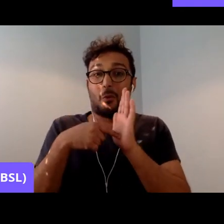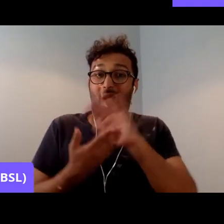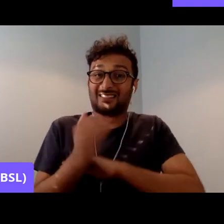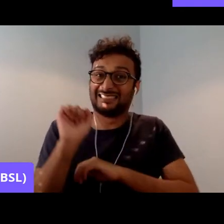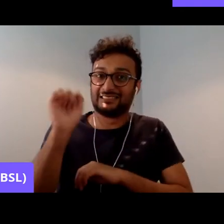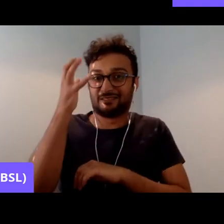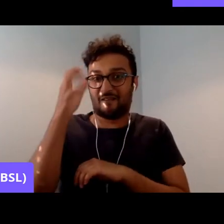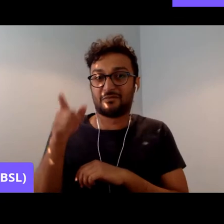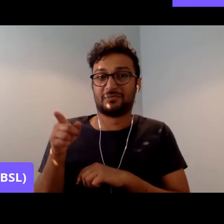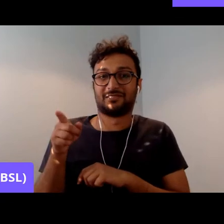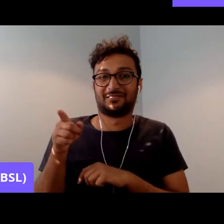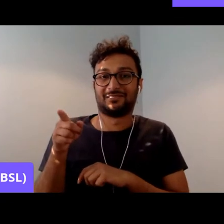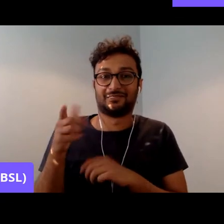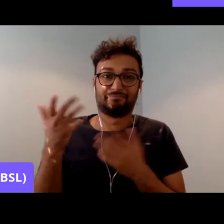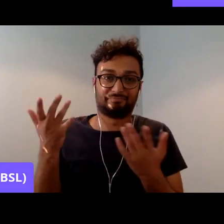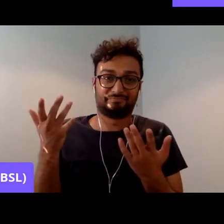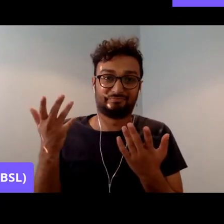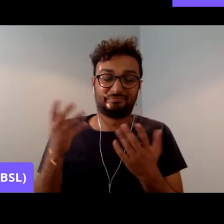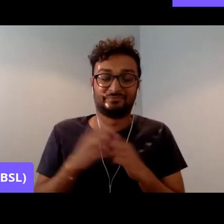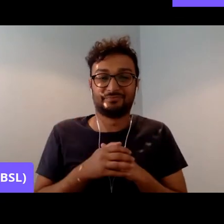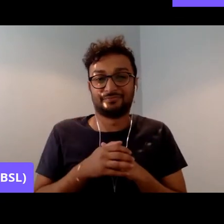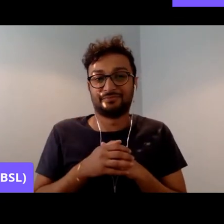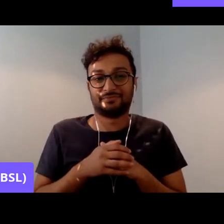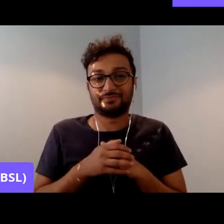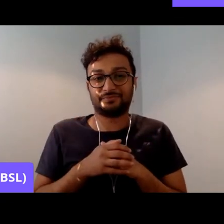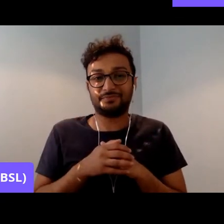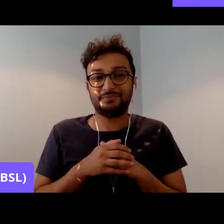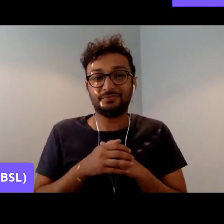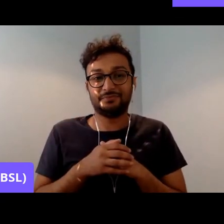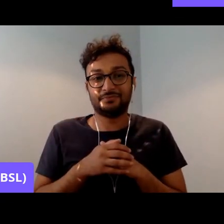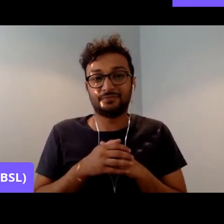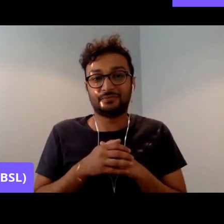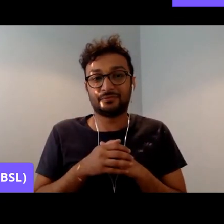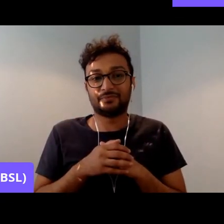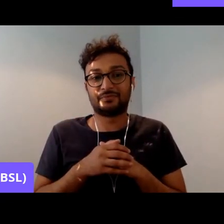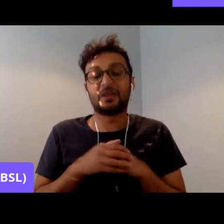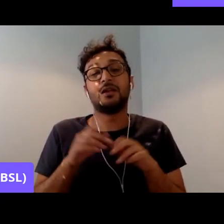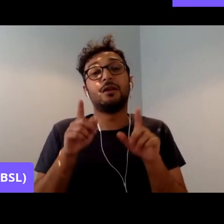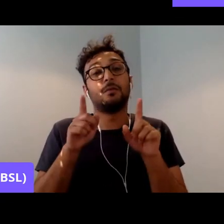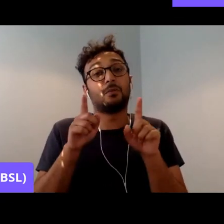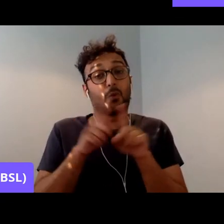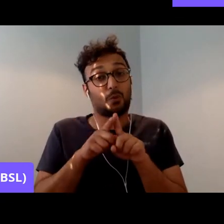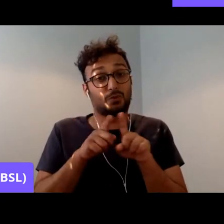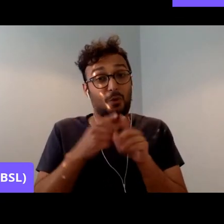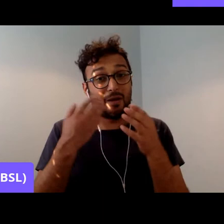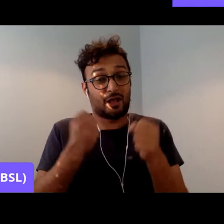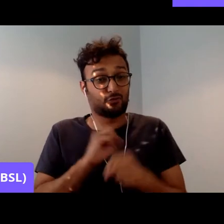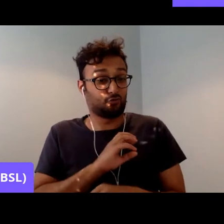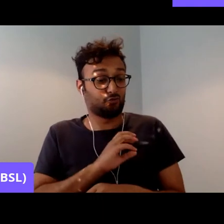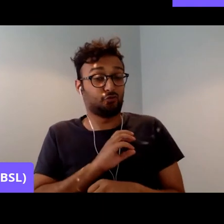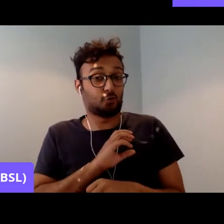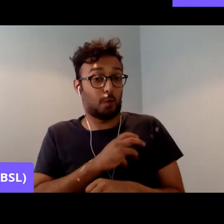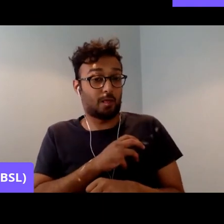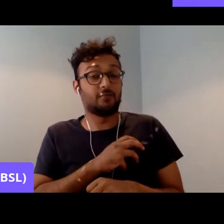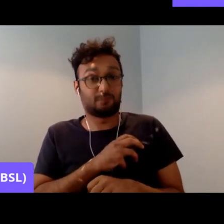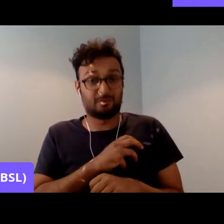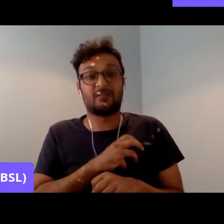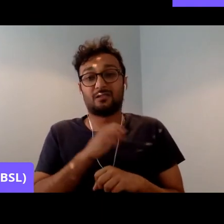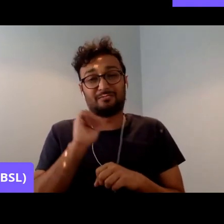And then, in addition to this, there was the question of the trade union bureaucracy, which wanted to keep control,